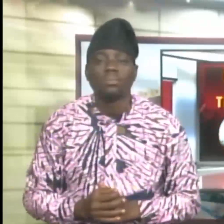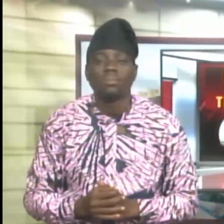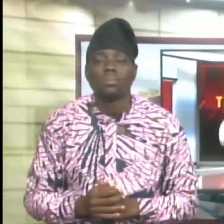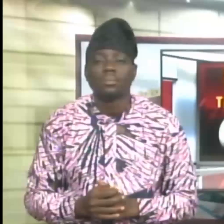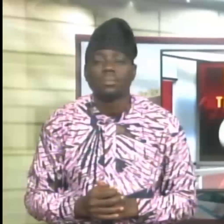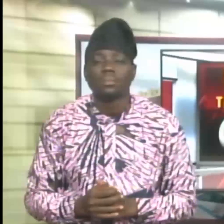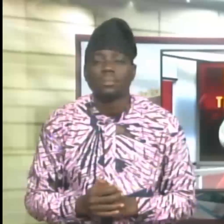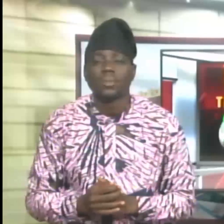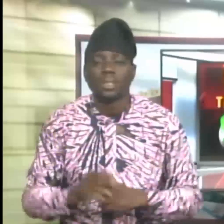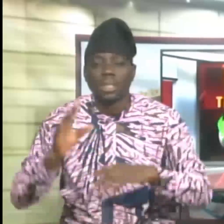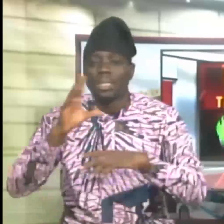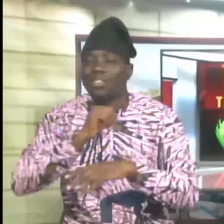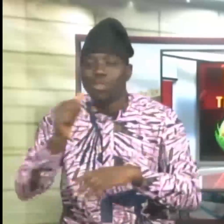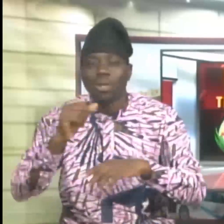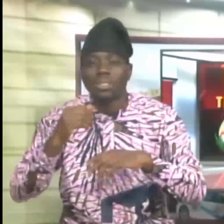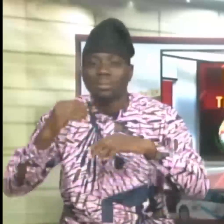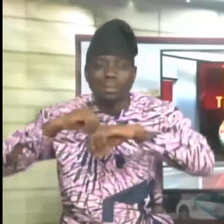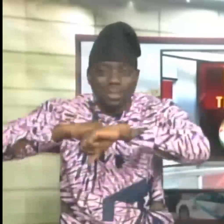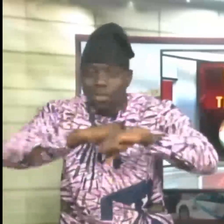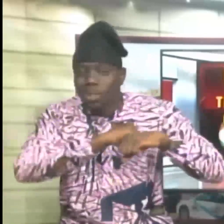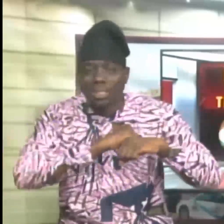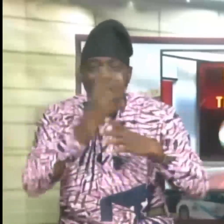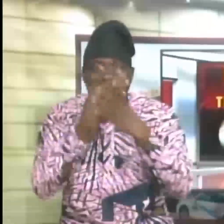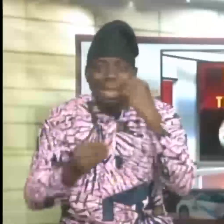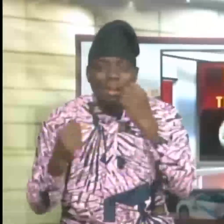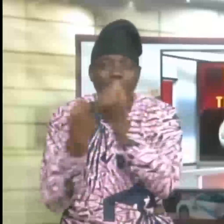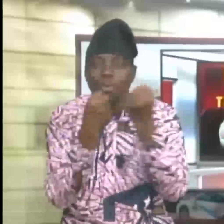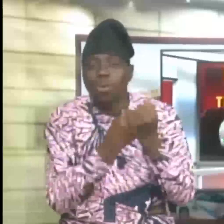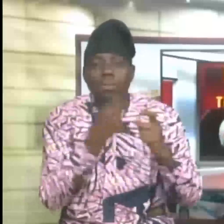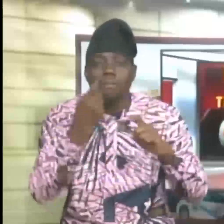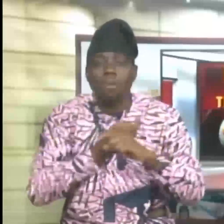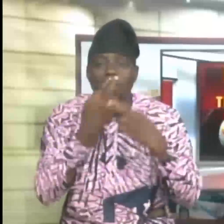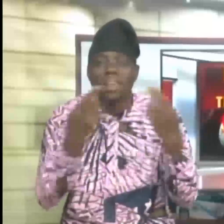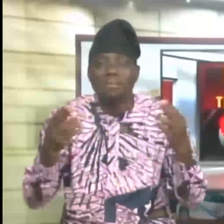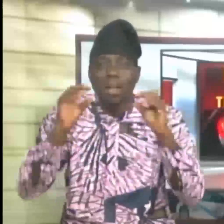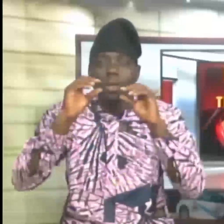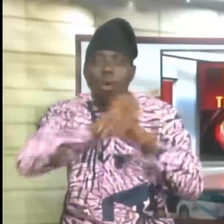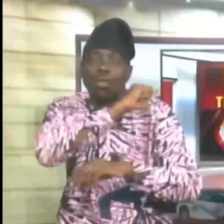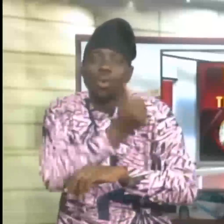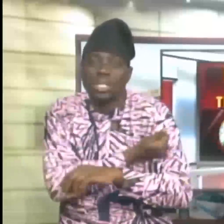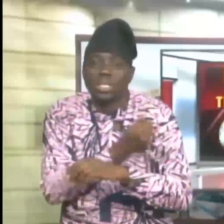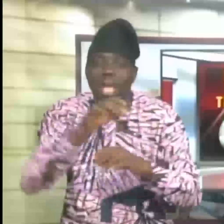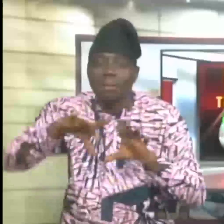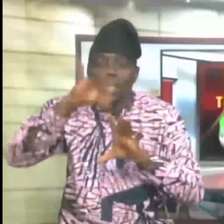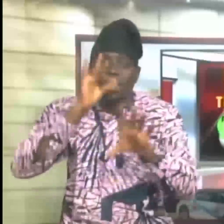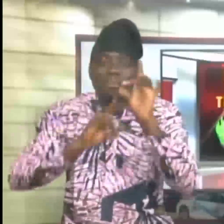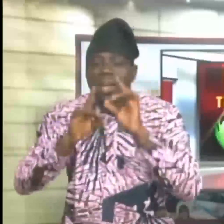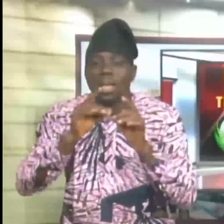Insecurity and lack of adequate support from relevant authorities has been identified as some of the general